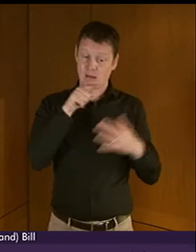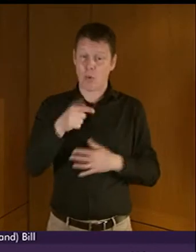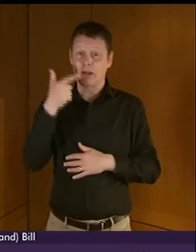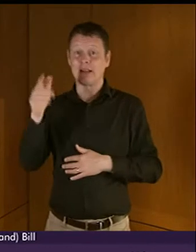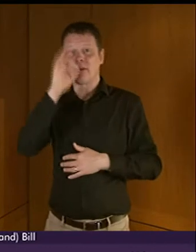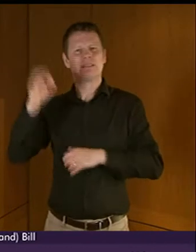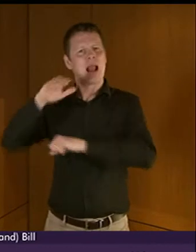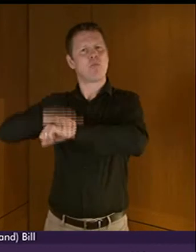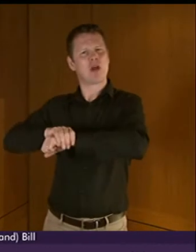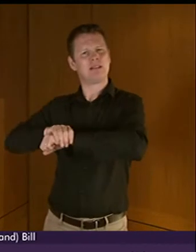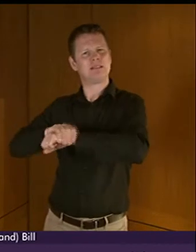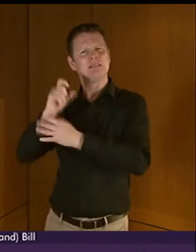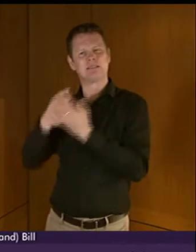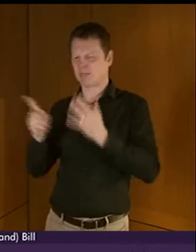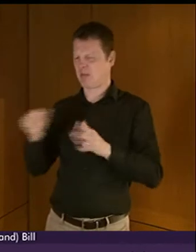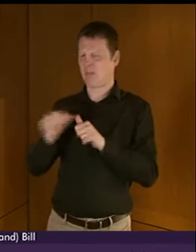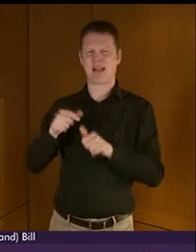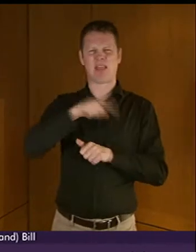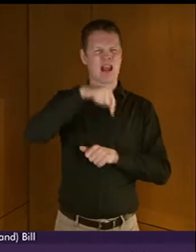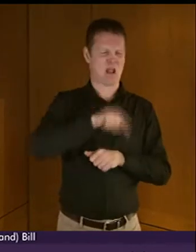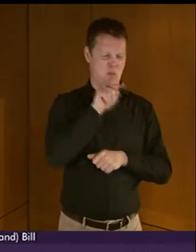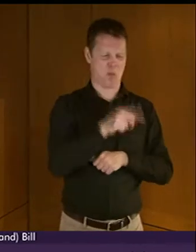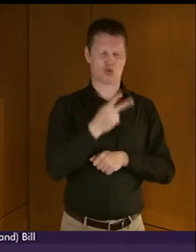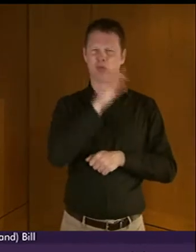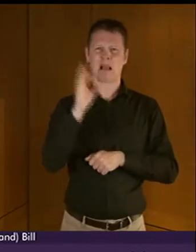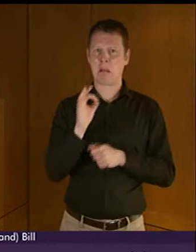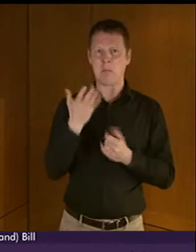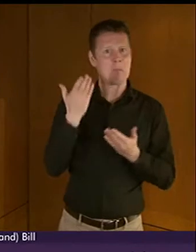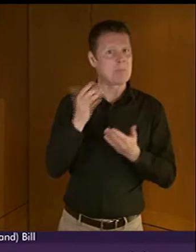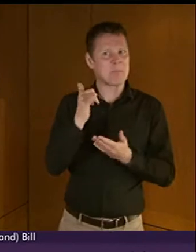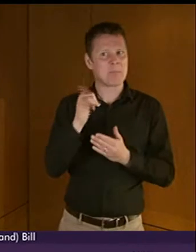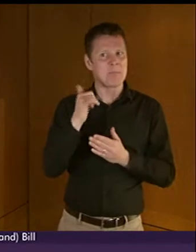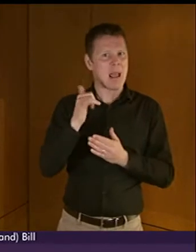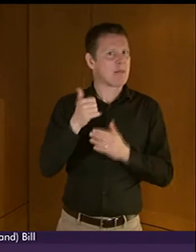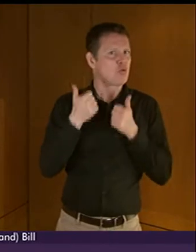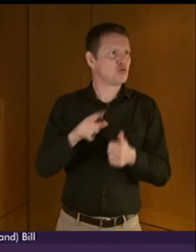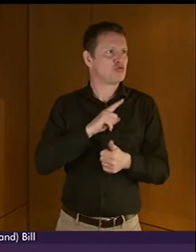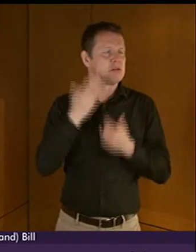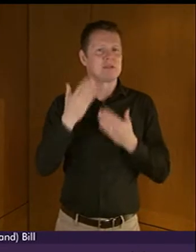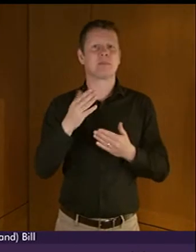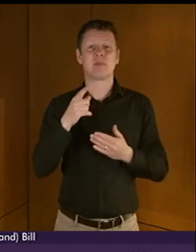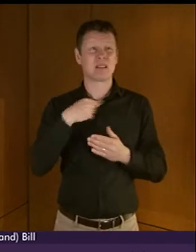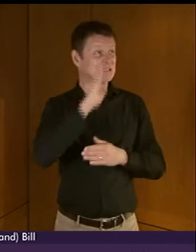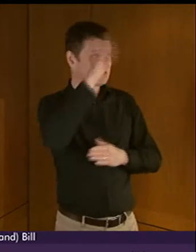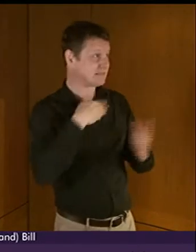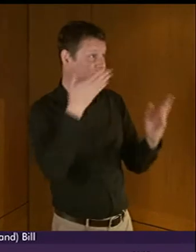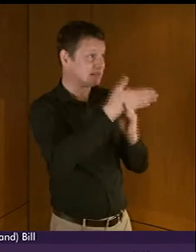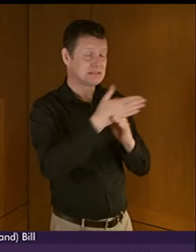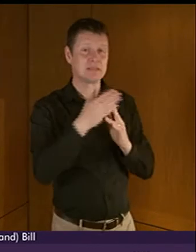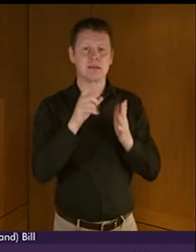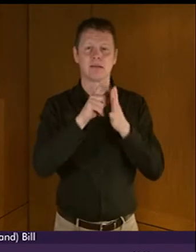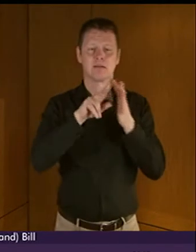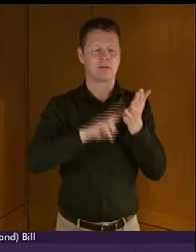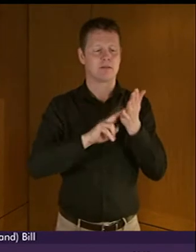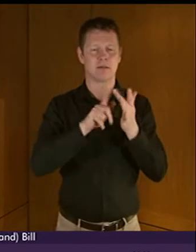be an explanation for that, of course. Yes, certainly. Mr Robertson. Dennis Robertson. Does the Member